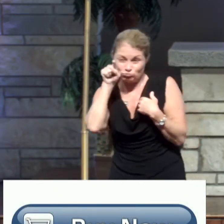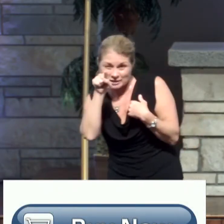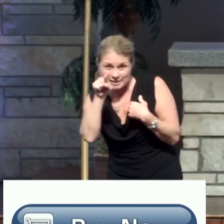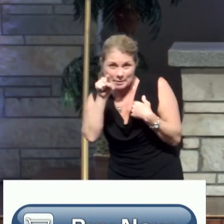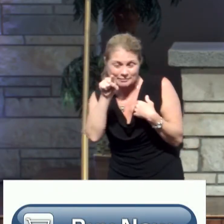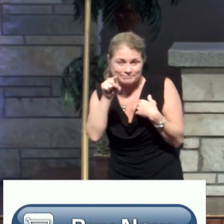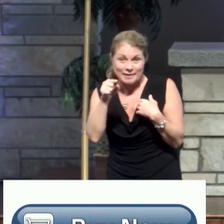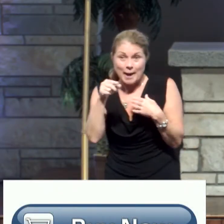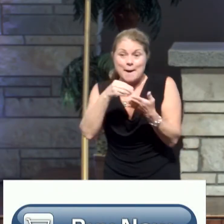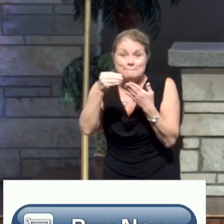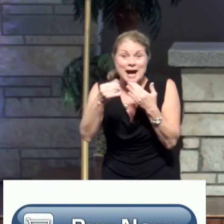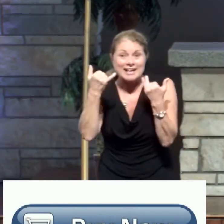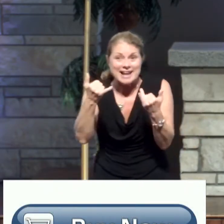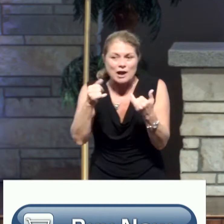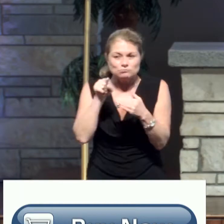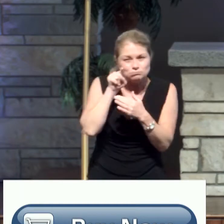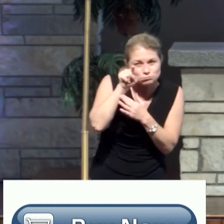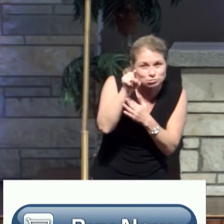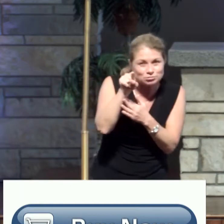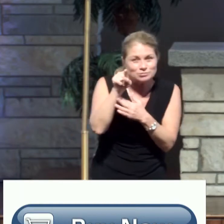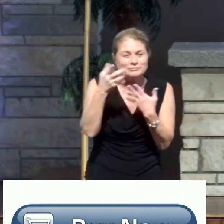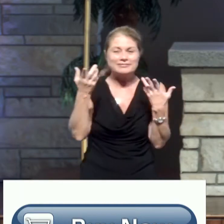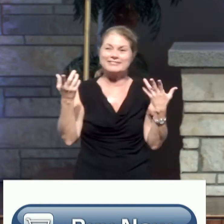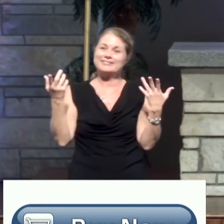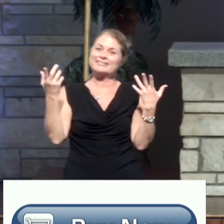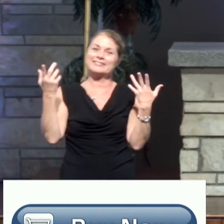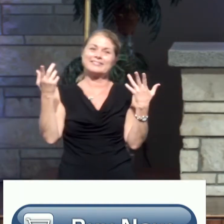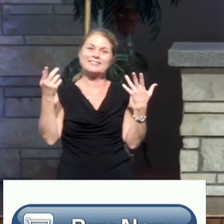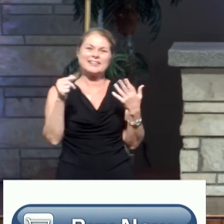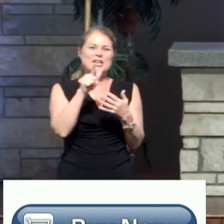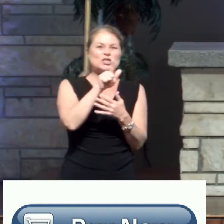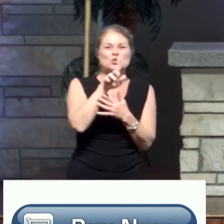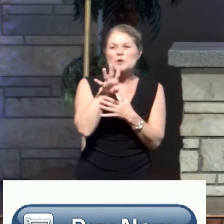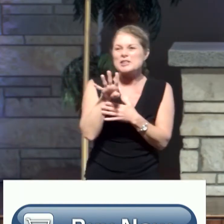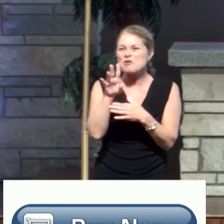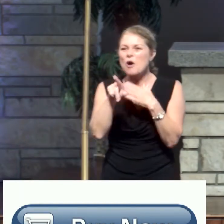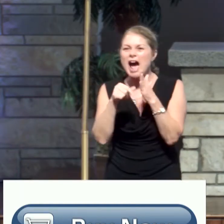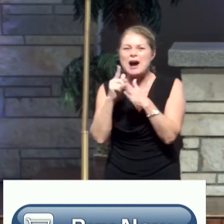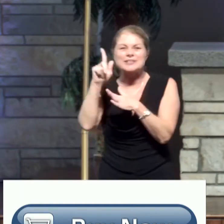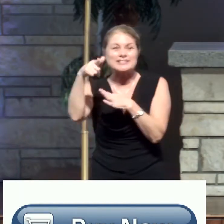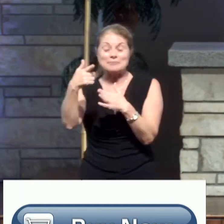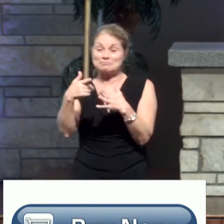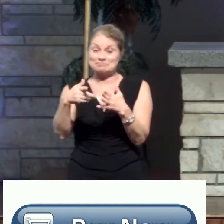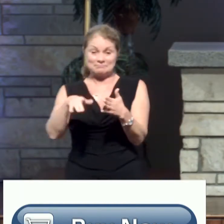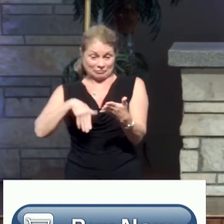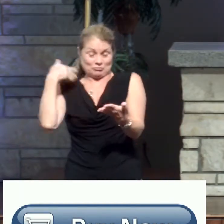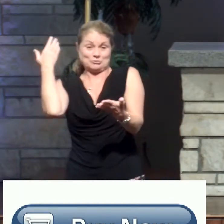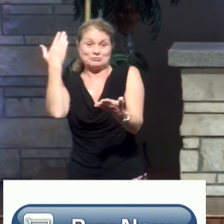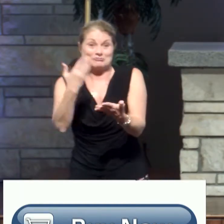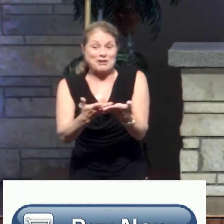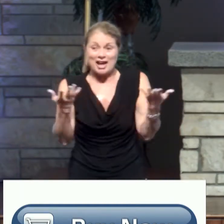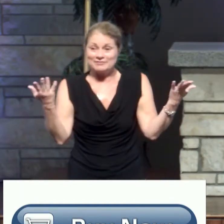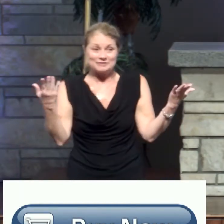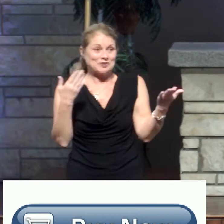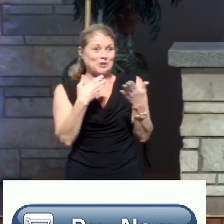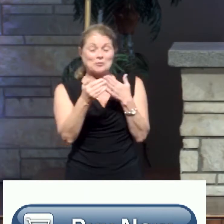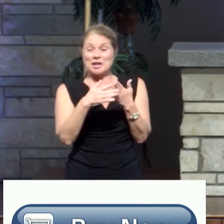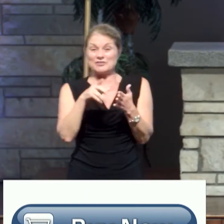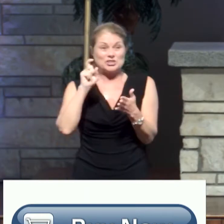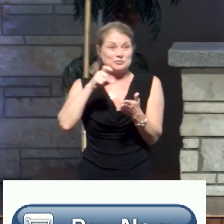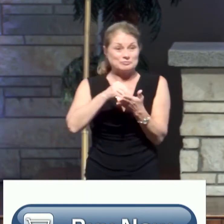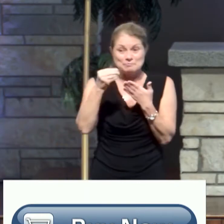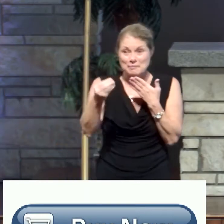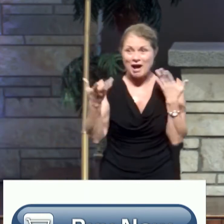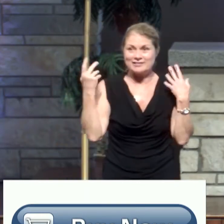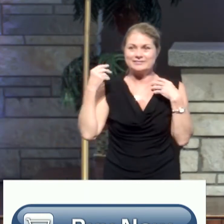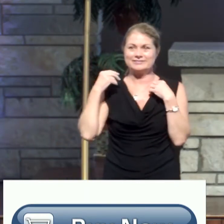I mean, you don't even have to fill anything out. Just press the Buy Now button, and 24 hours or so, there it is, whatever it is that you just had to have.